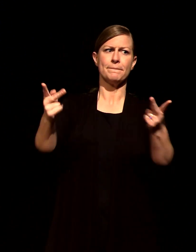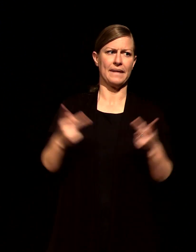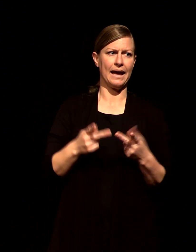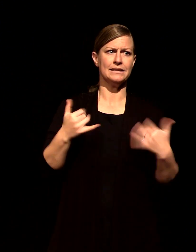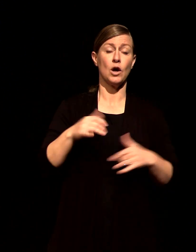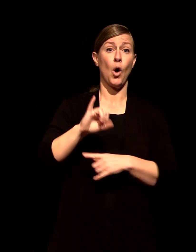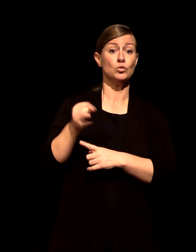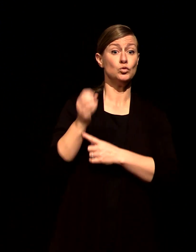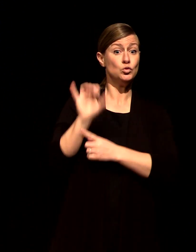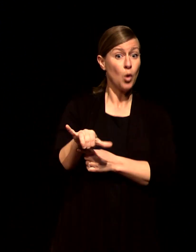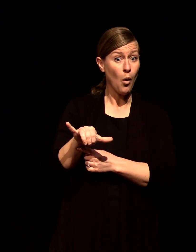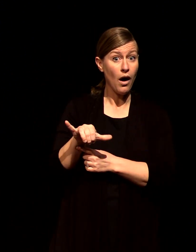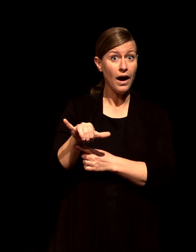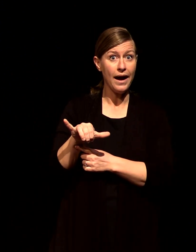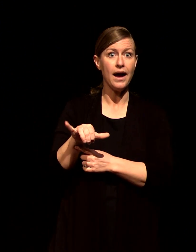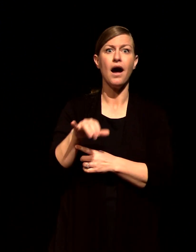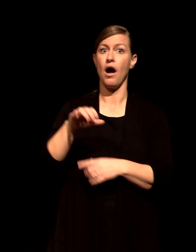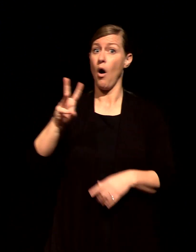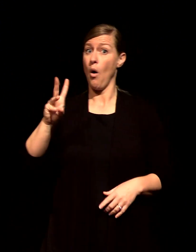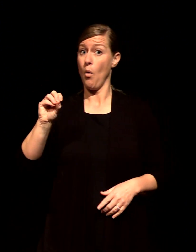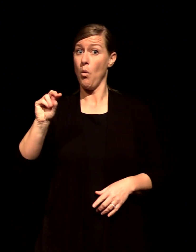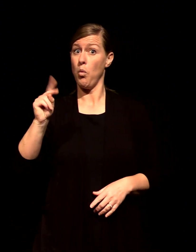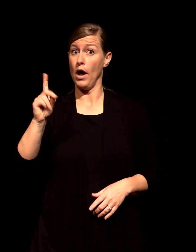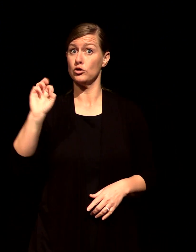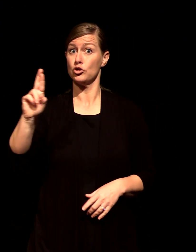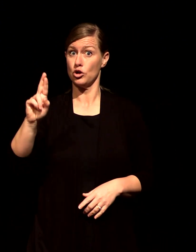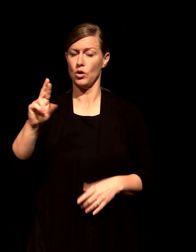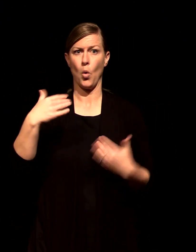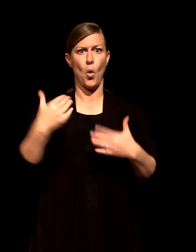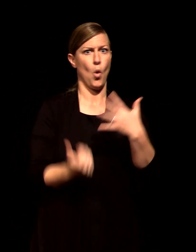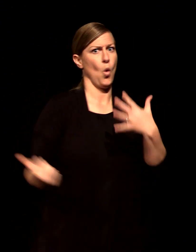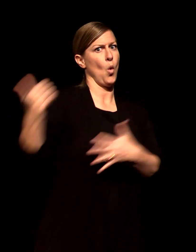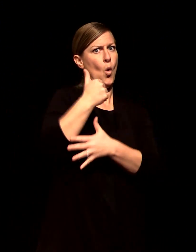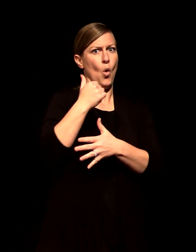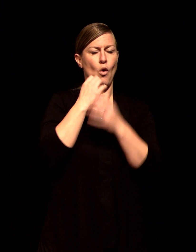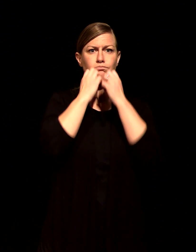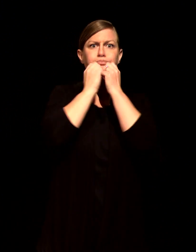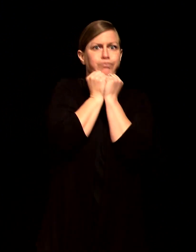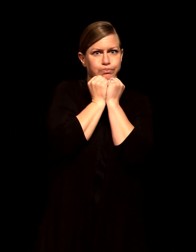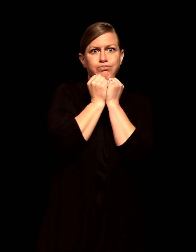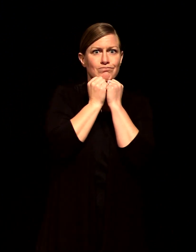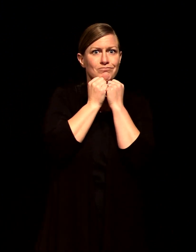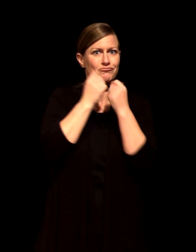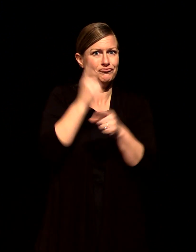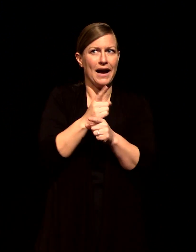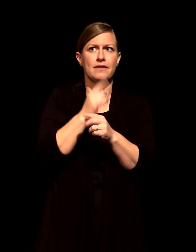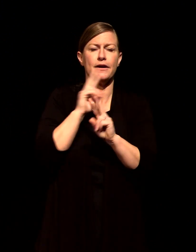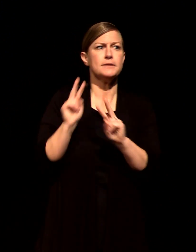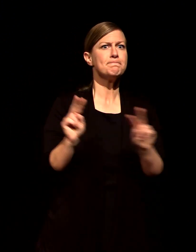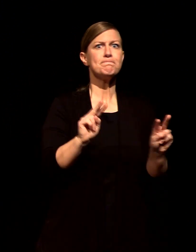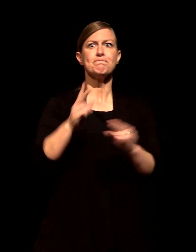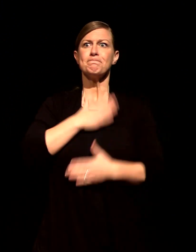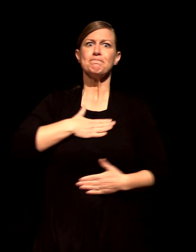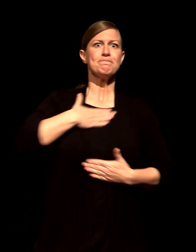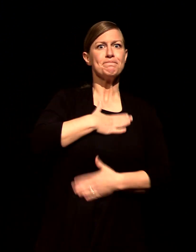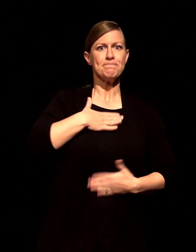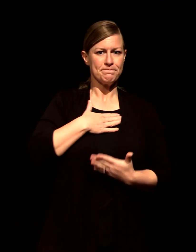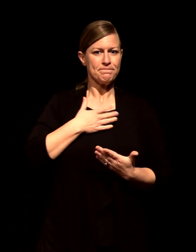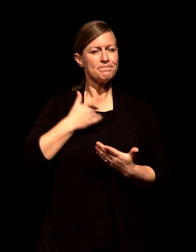they've given themselves the tagline the happiest place on earth and it is it's a incredibly joyful